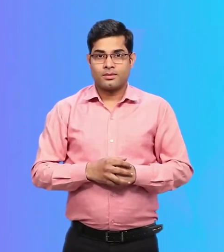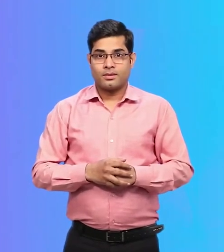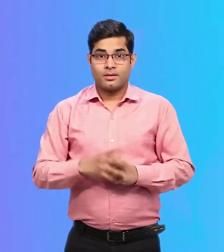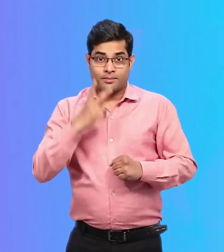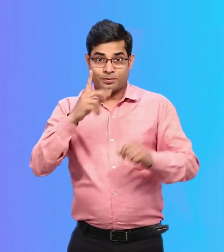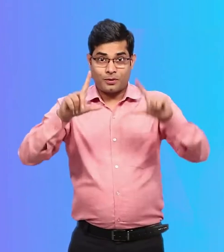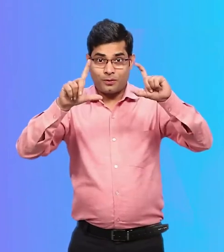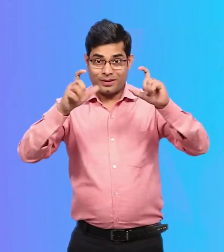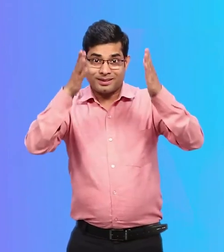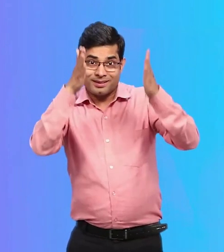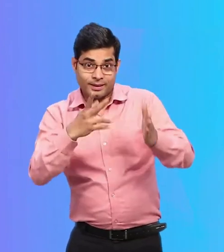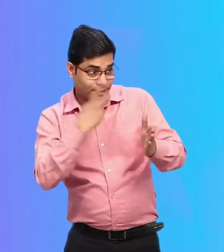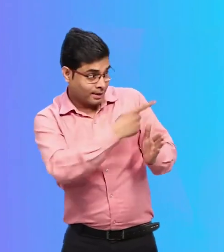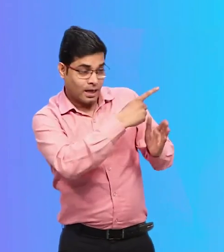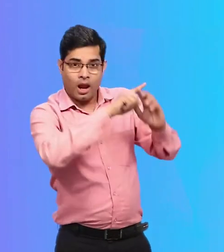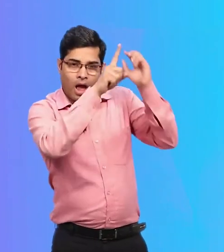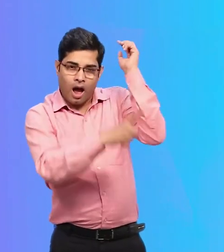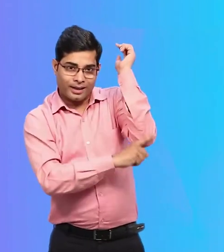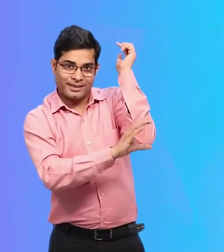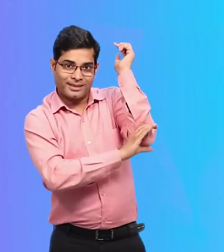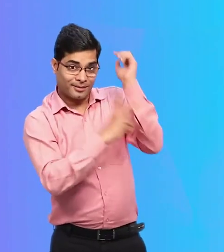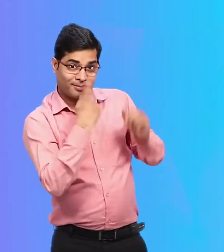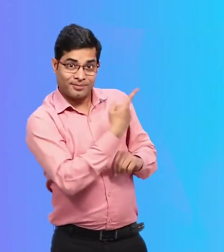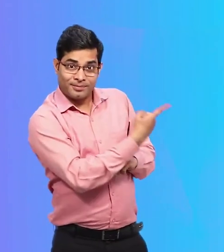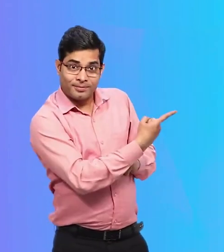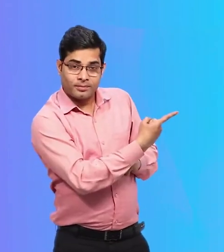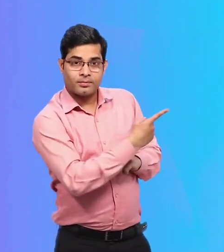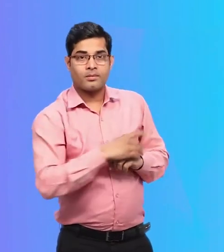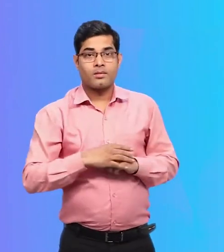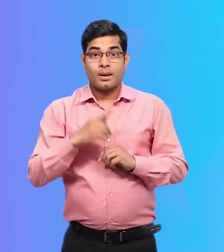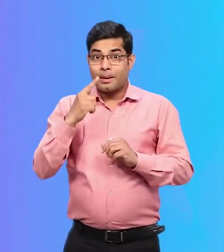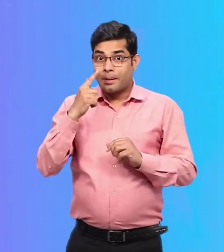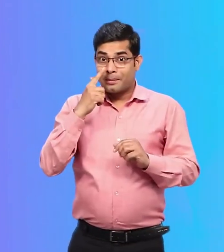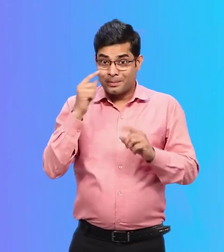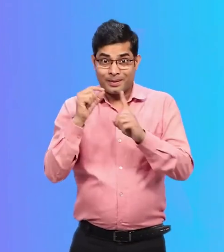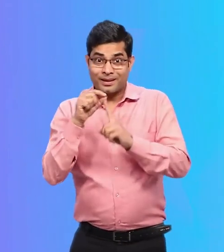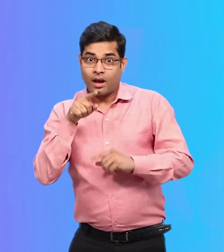This frame ends with a picture of a slightly concerned Priya thinking.